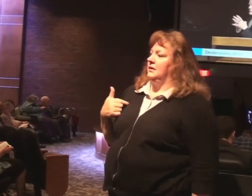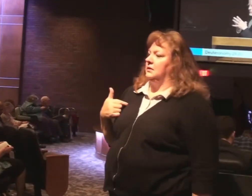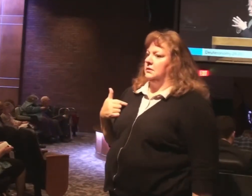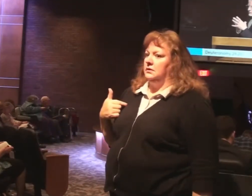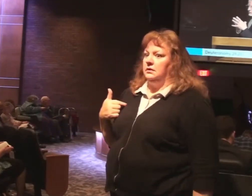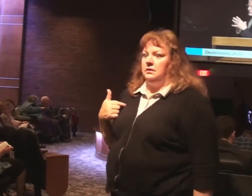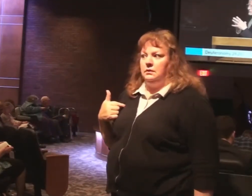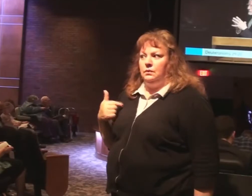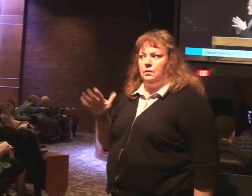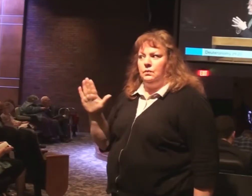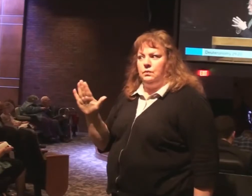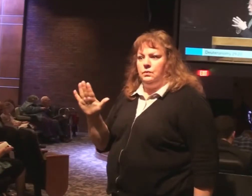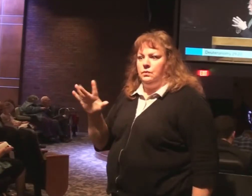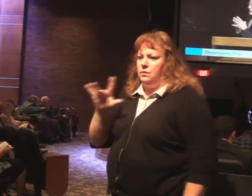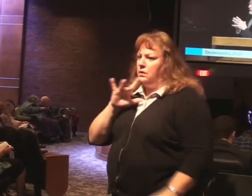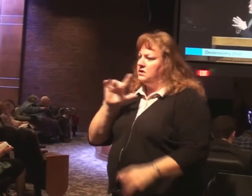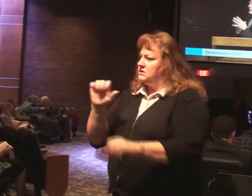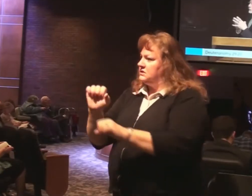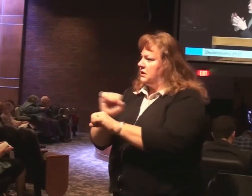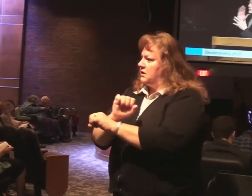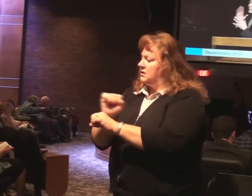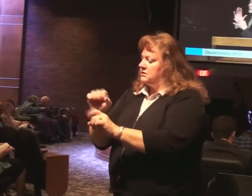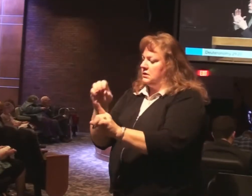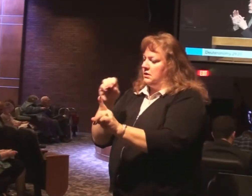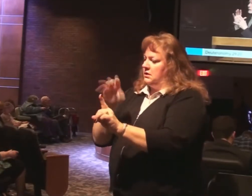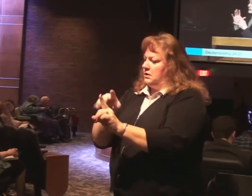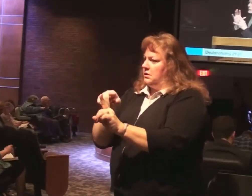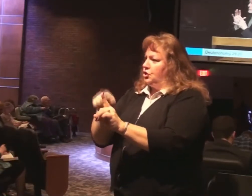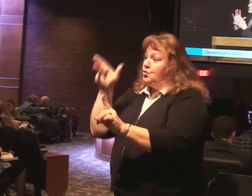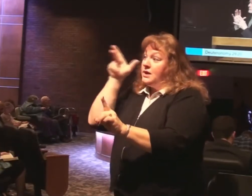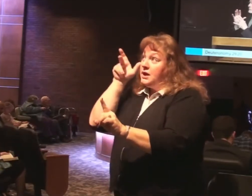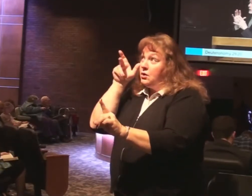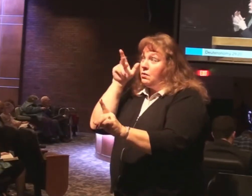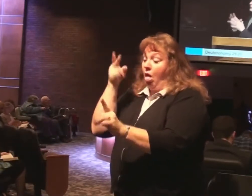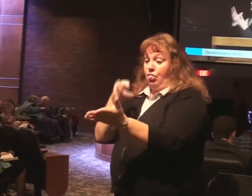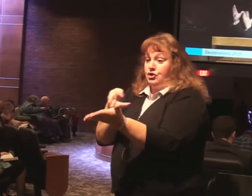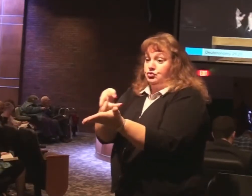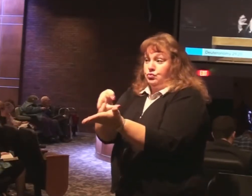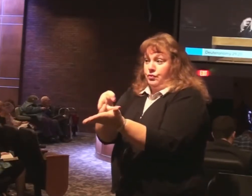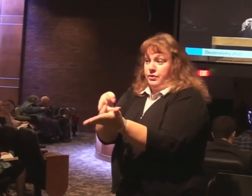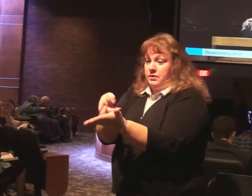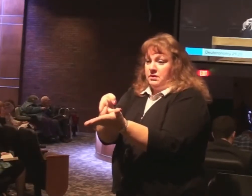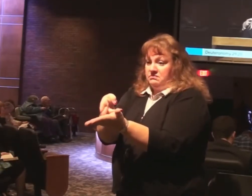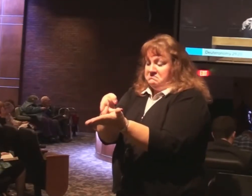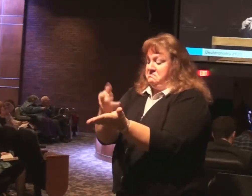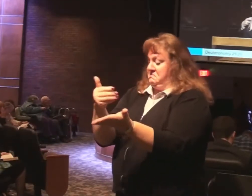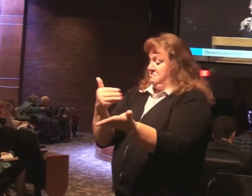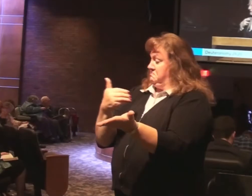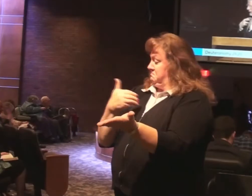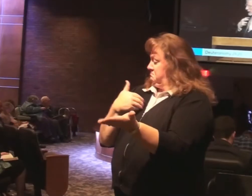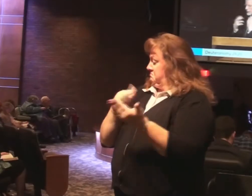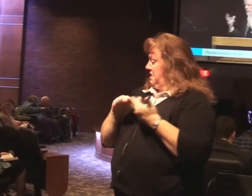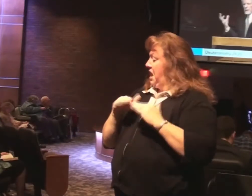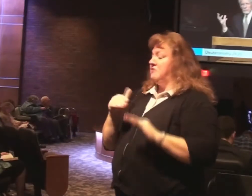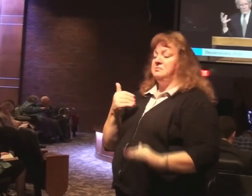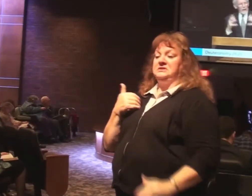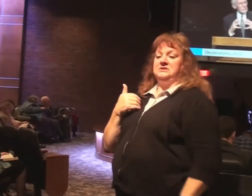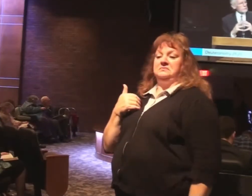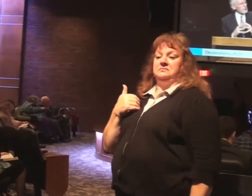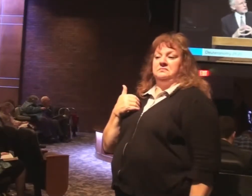business. Be exposed to the truth. Profess to have peace. Oh I have peace. This becomes a problem doesn't